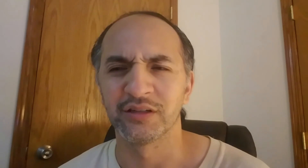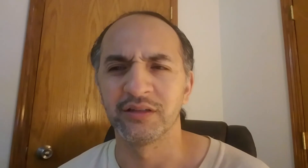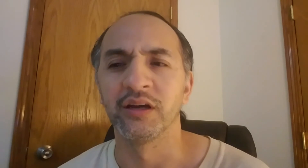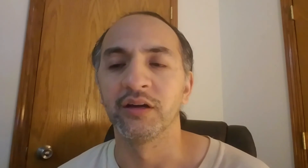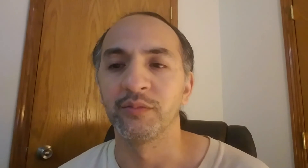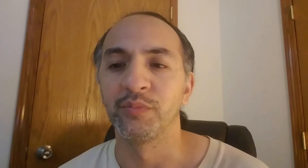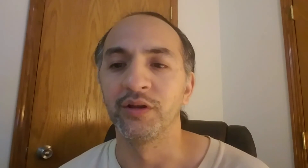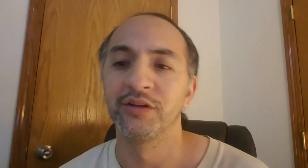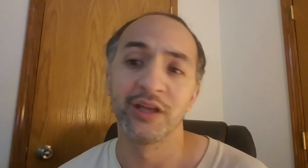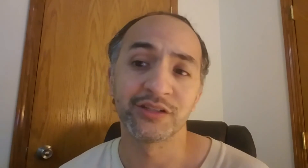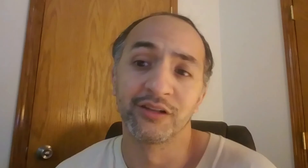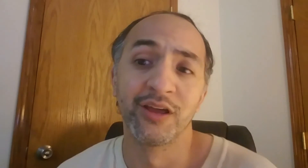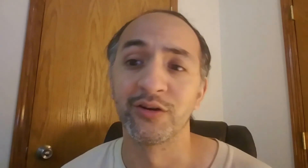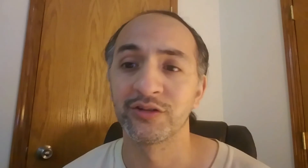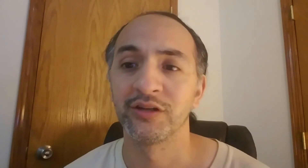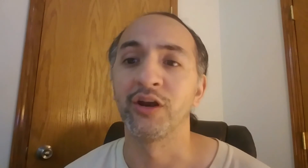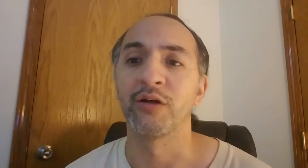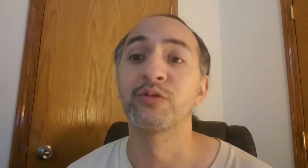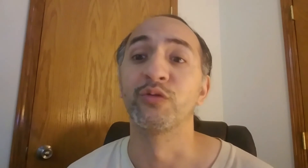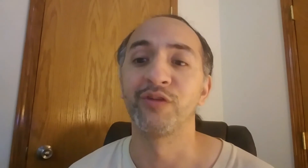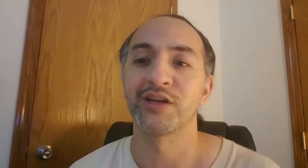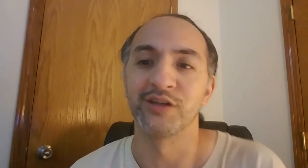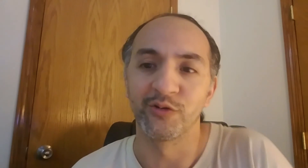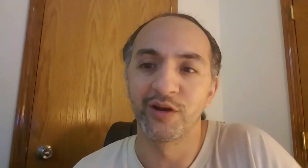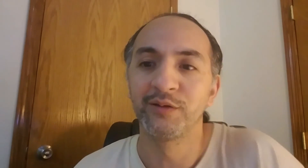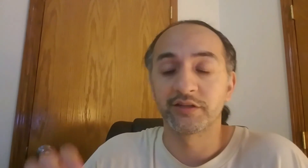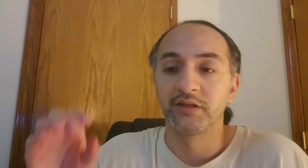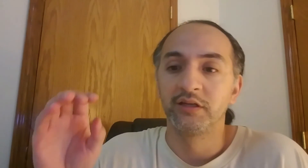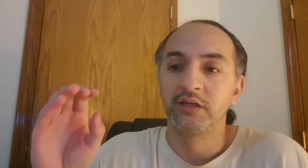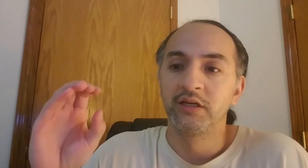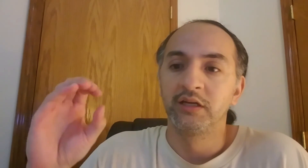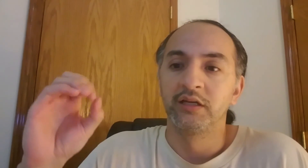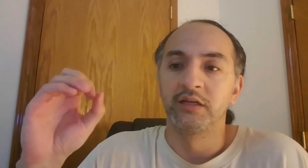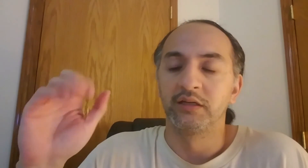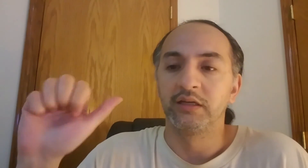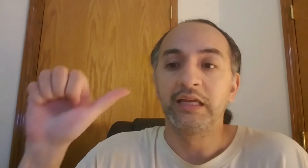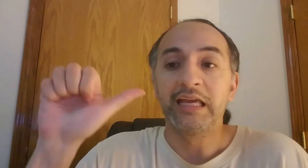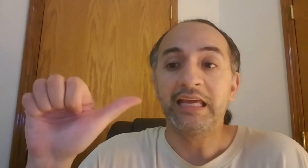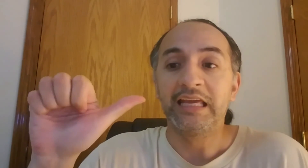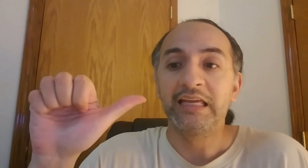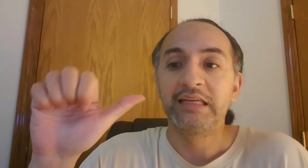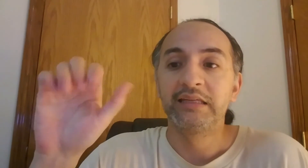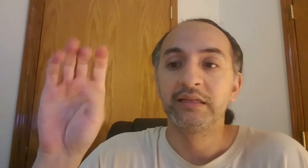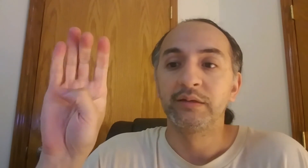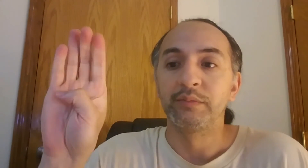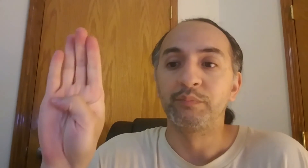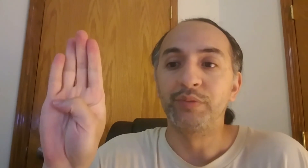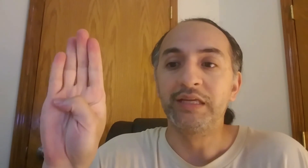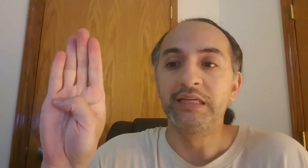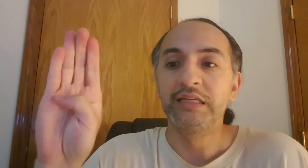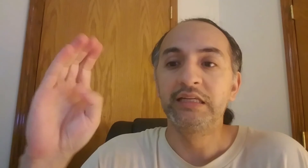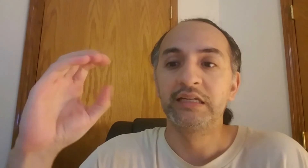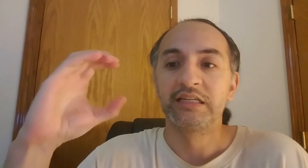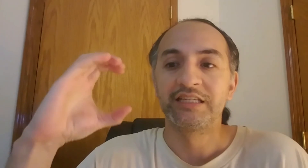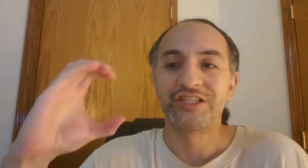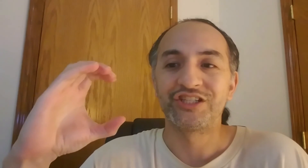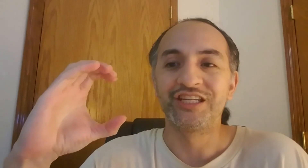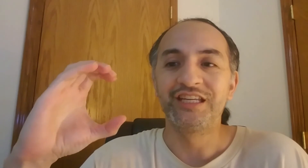Yeah, but that's the letters. Here, I'm going to do it fast now. Ready? A, B, C,